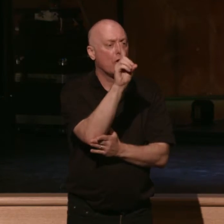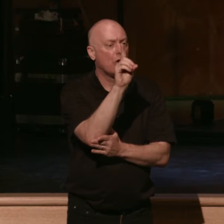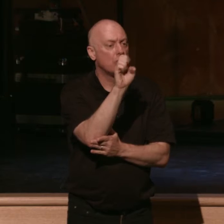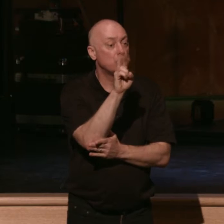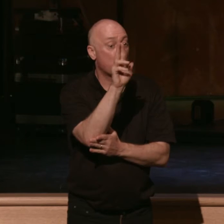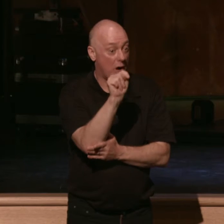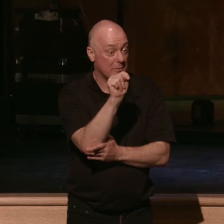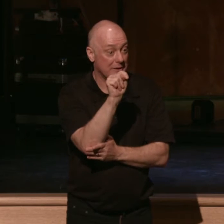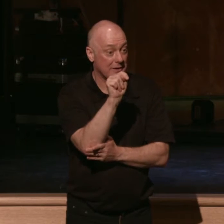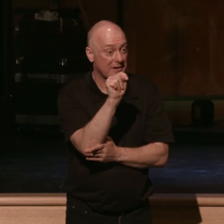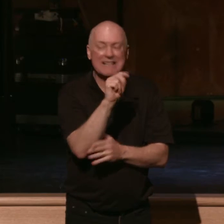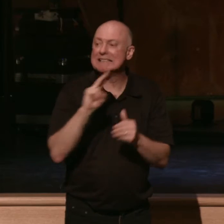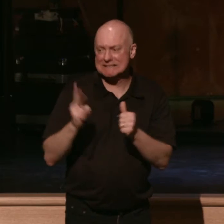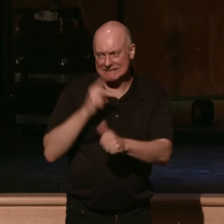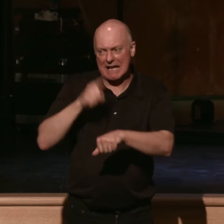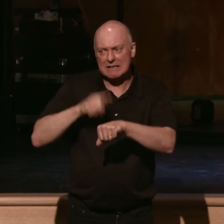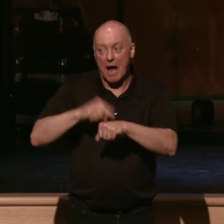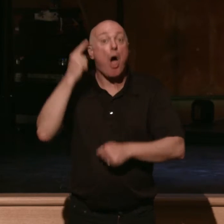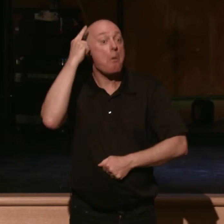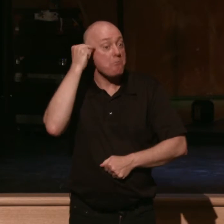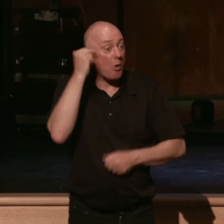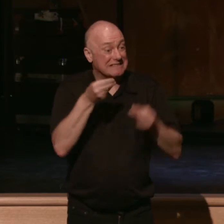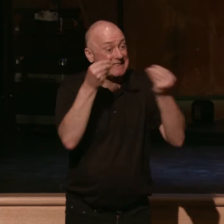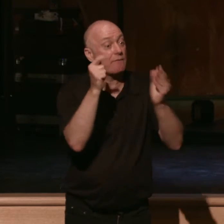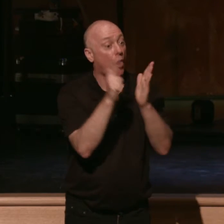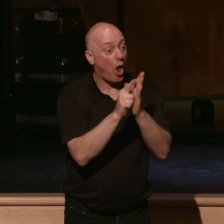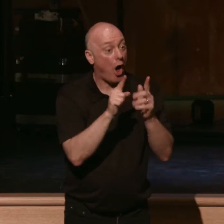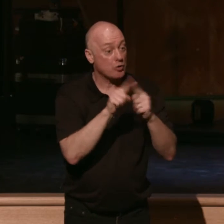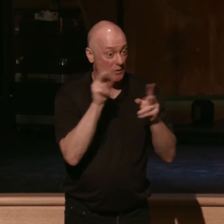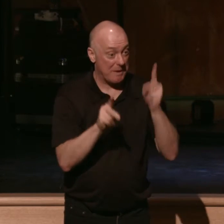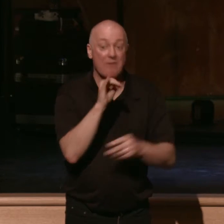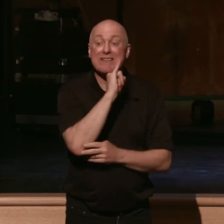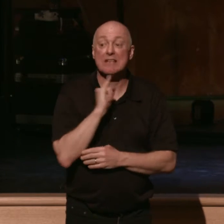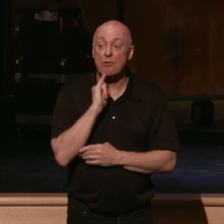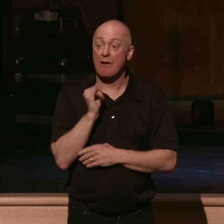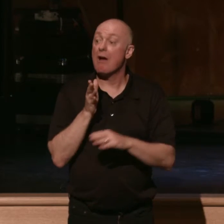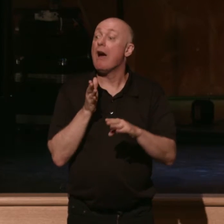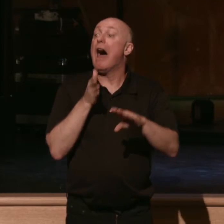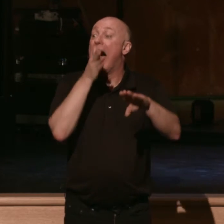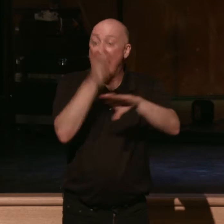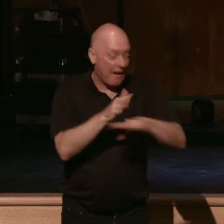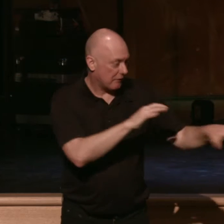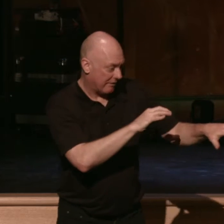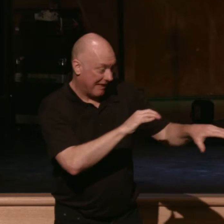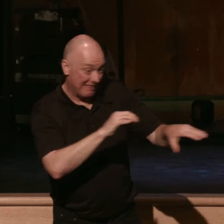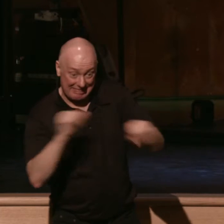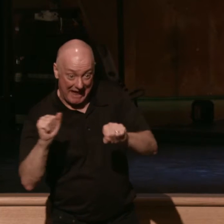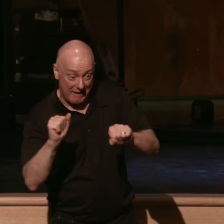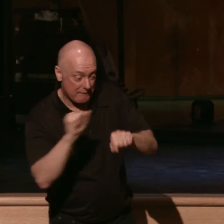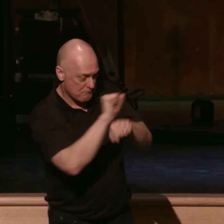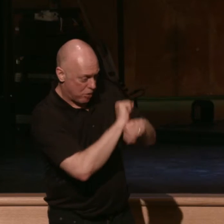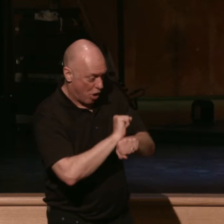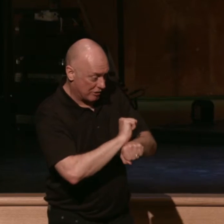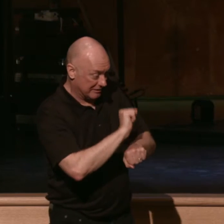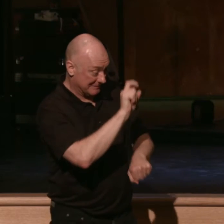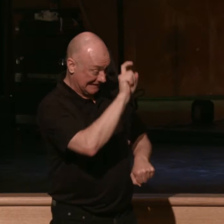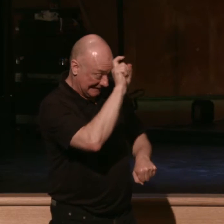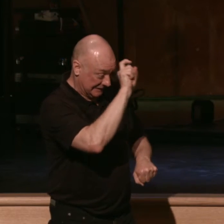the second time that Moses gives the law to the people of Israel. After they have left the bondage and slavery of ancient Egypt, and